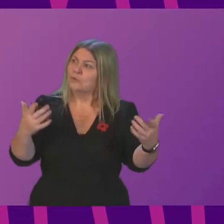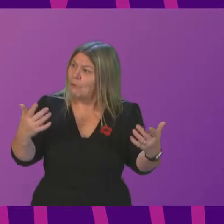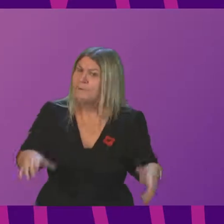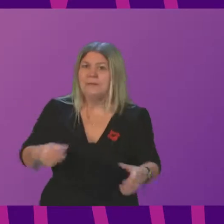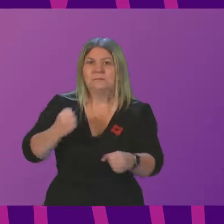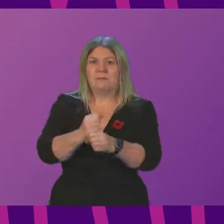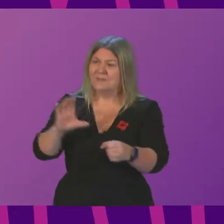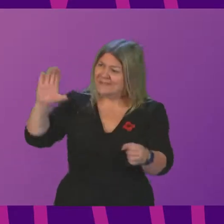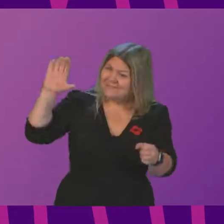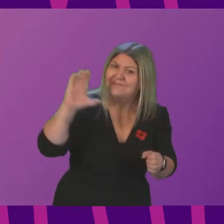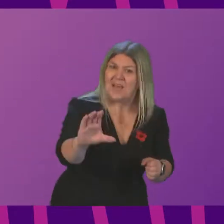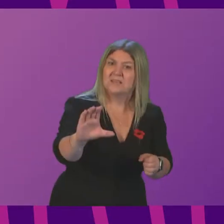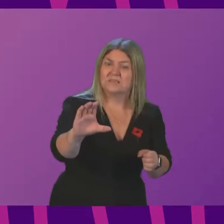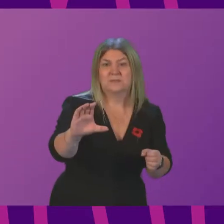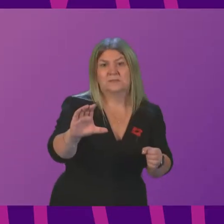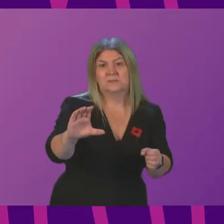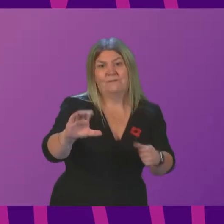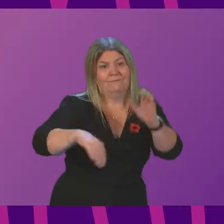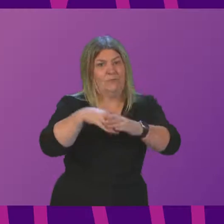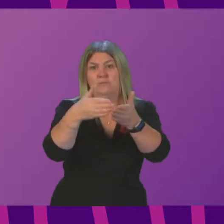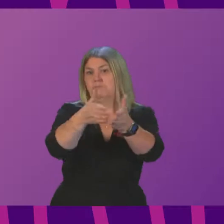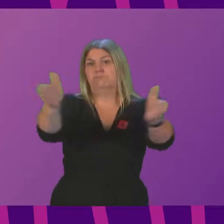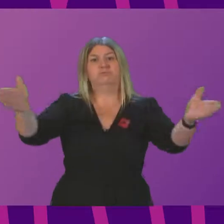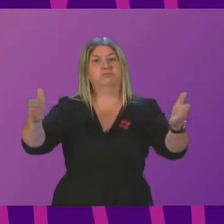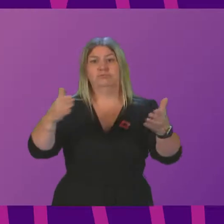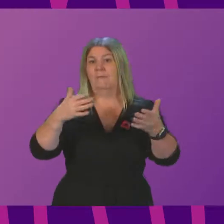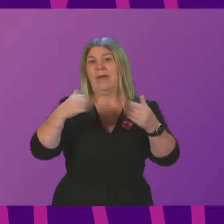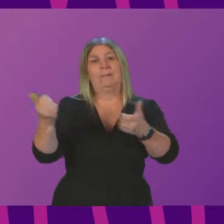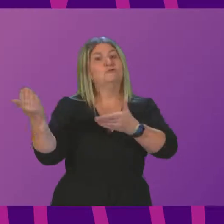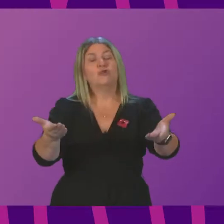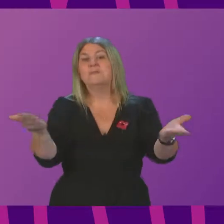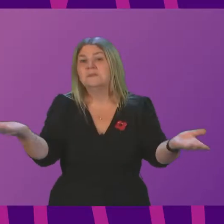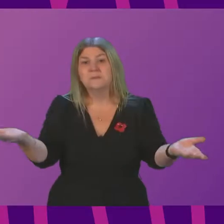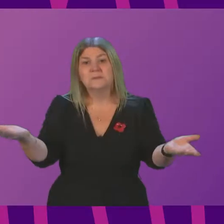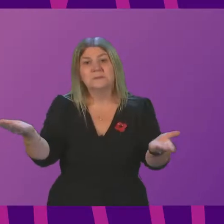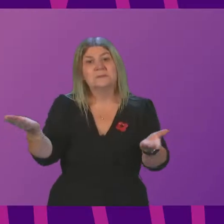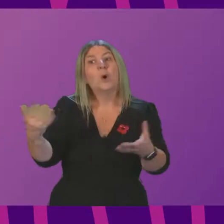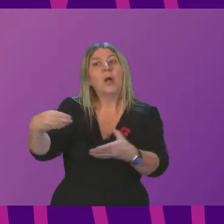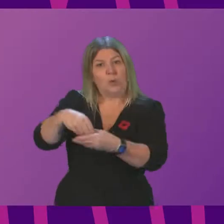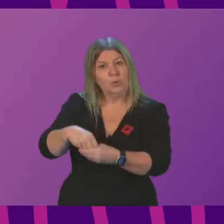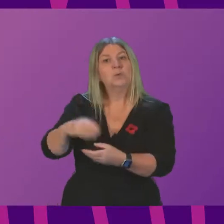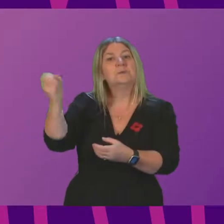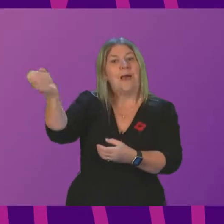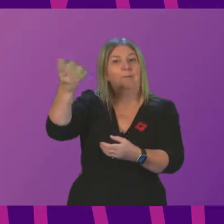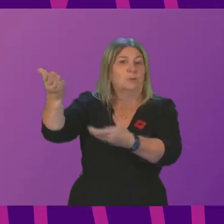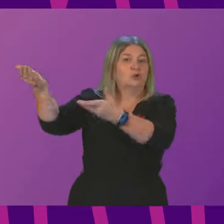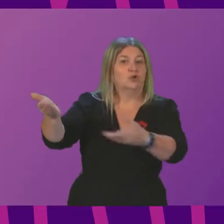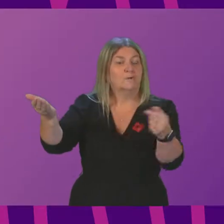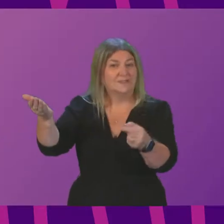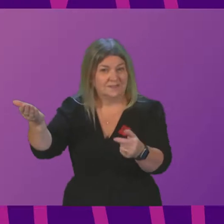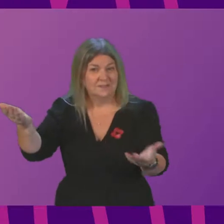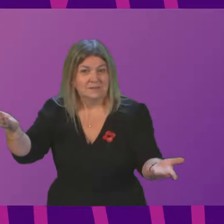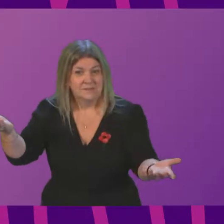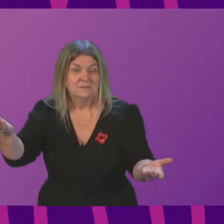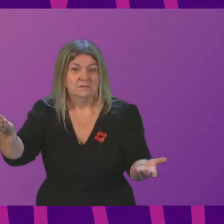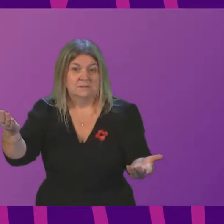right across the health service to make sure that the Scottish Ambulance service can make its contribution as efficiently and effectively as